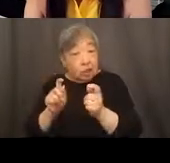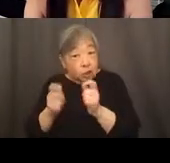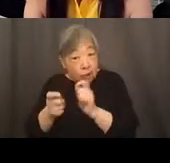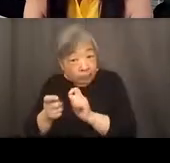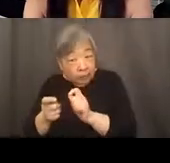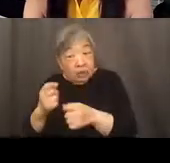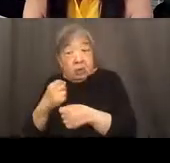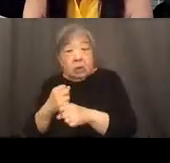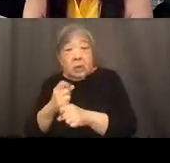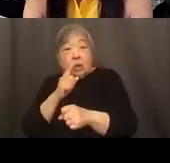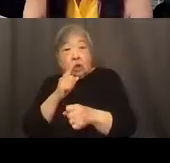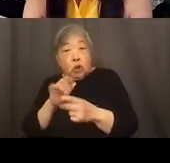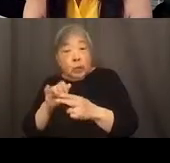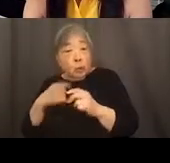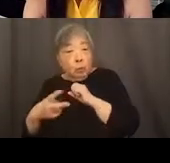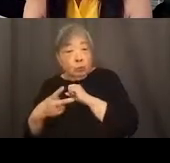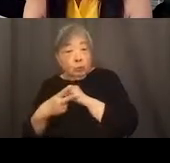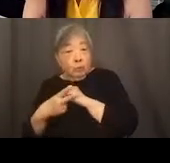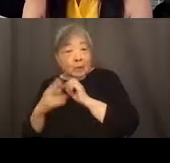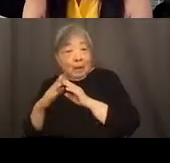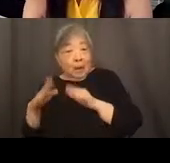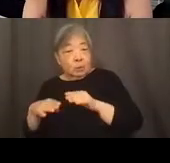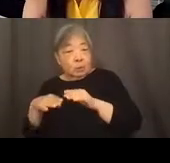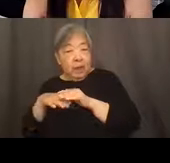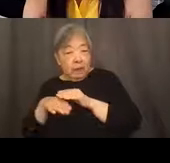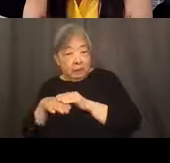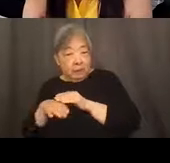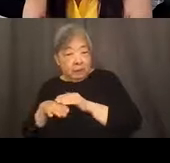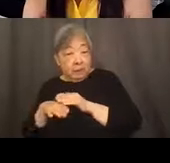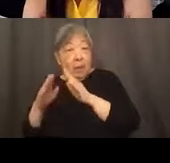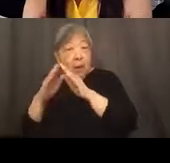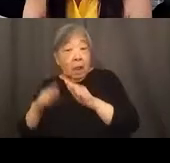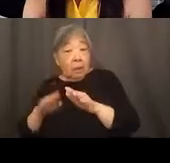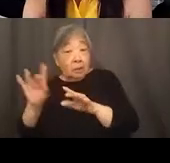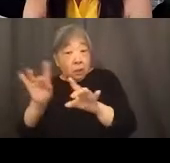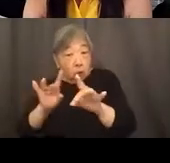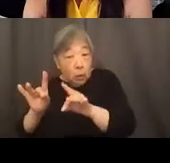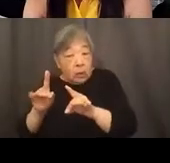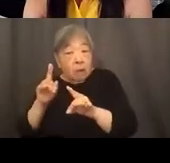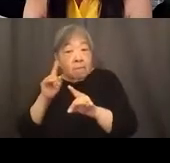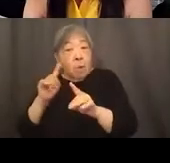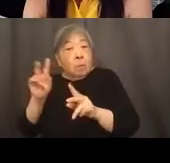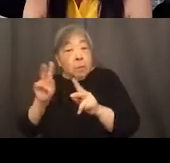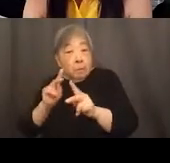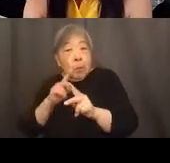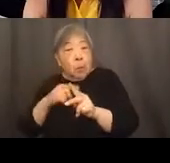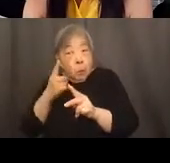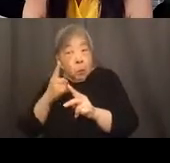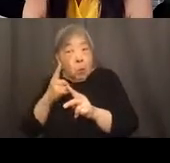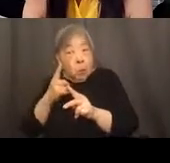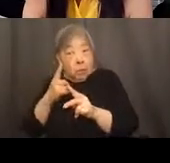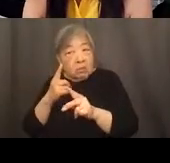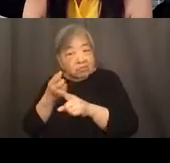sure that we're preserving housing access and housing choice for folks who've especially been affected by the pandemic.